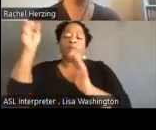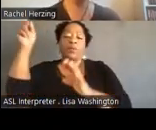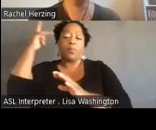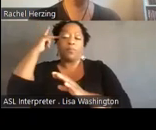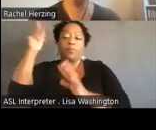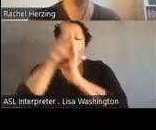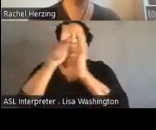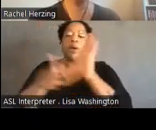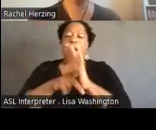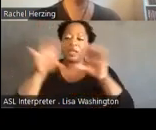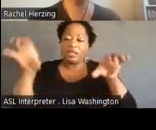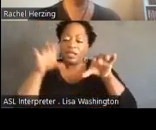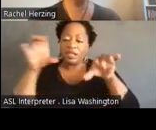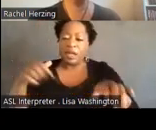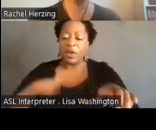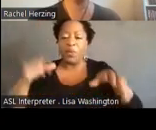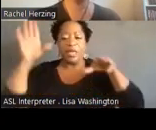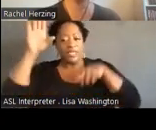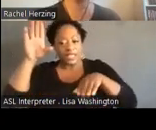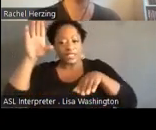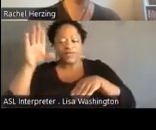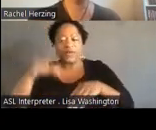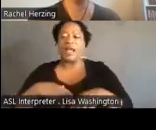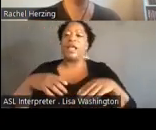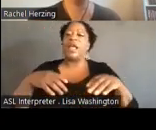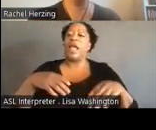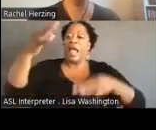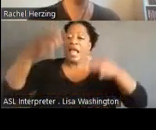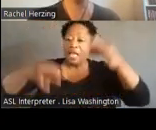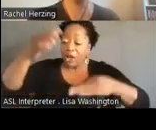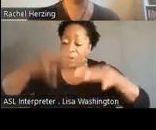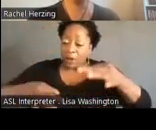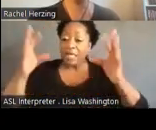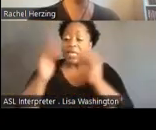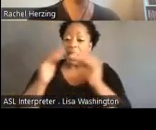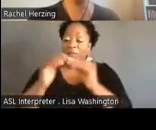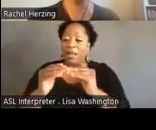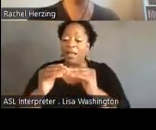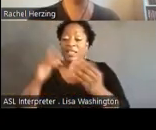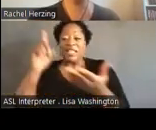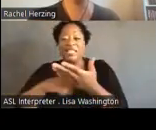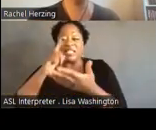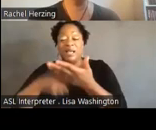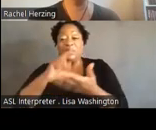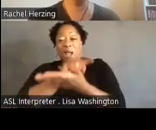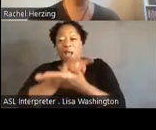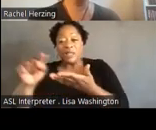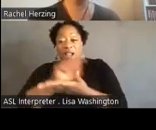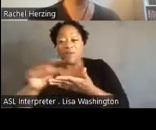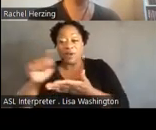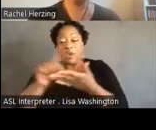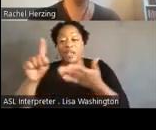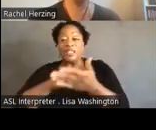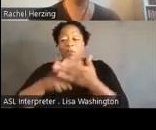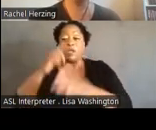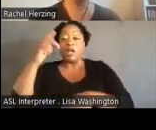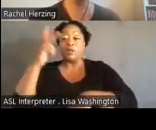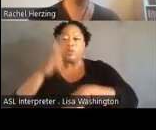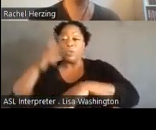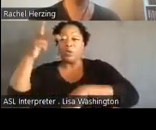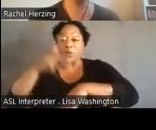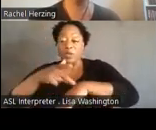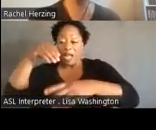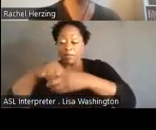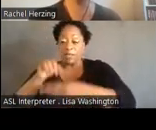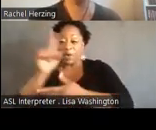at hearings and meetings. We did this weekly for a while, or sometimes more than once a week. We lobbied local